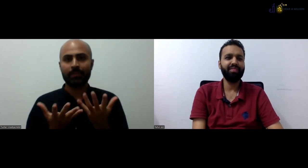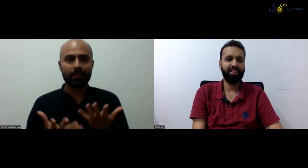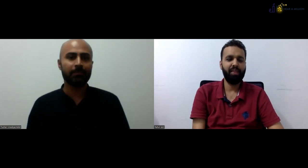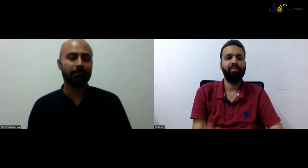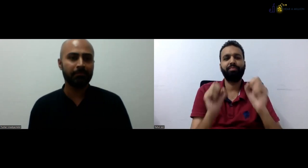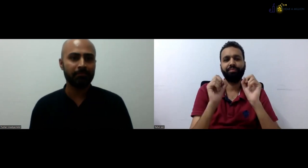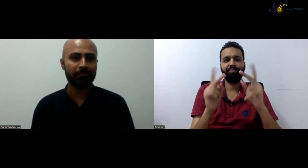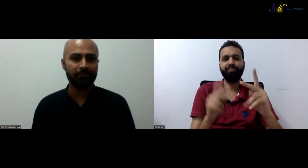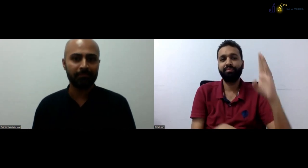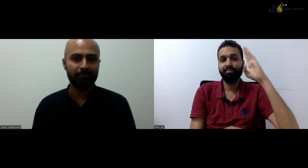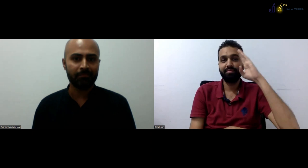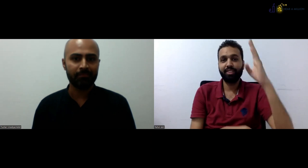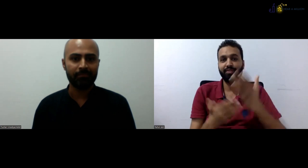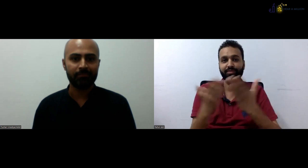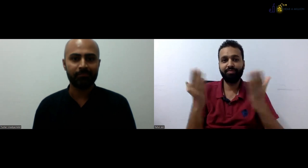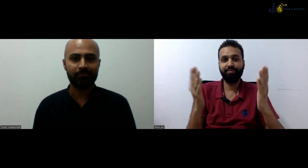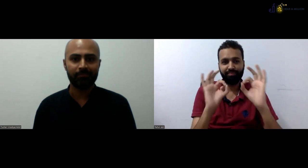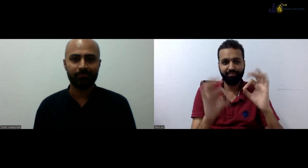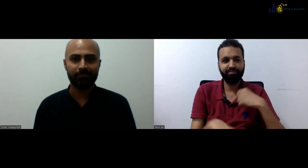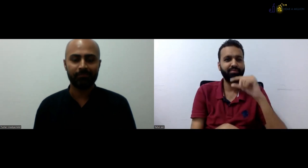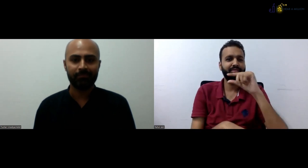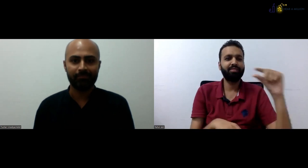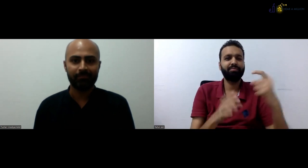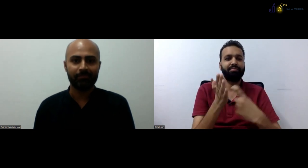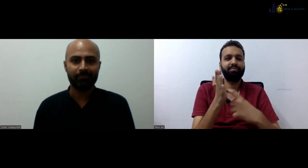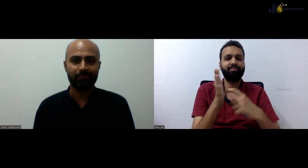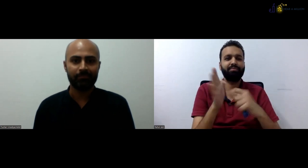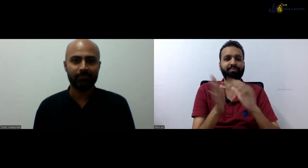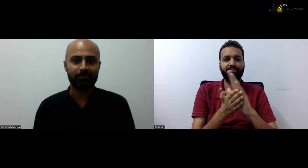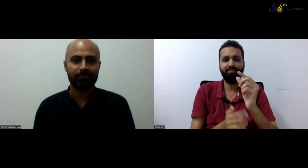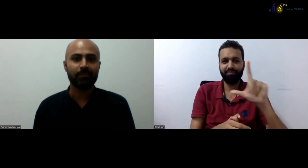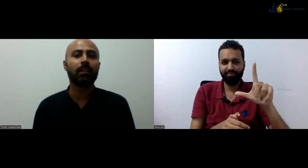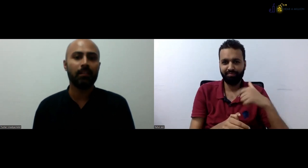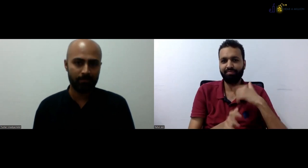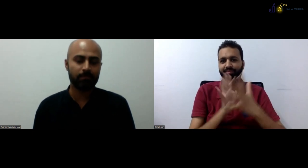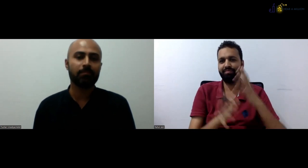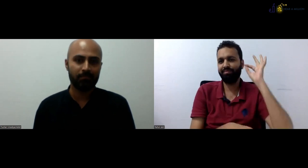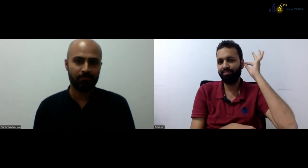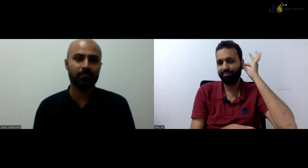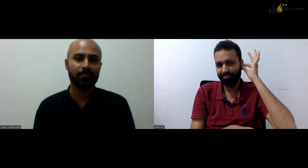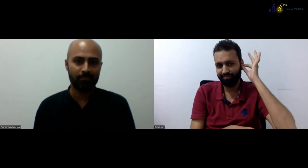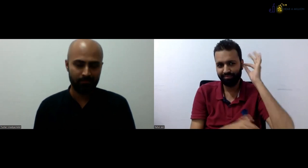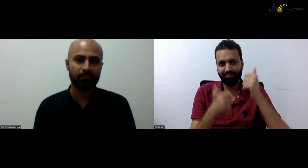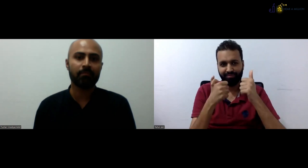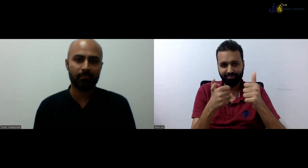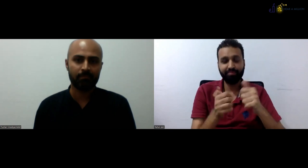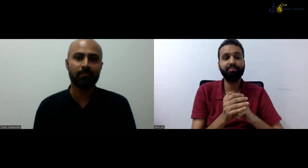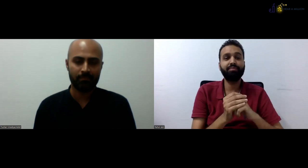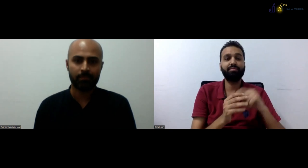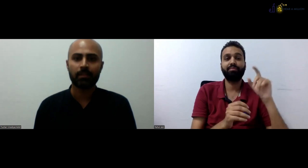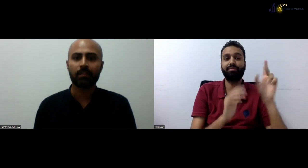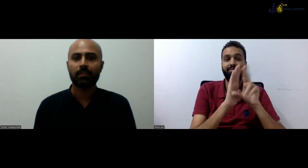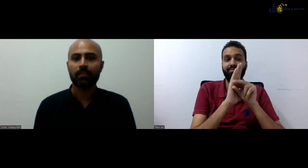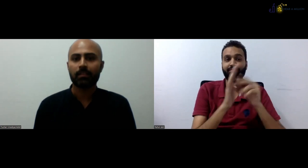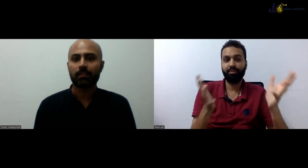about Speaking Hands School? Okay. First of all, hello to everyone here. My name is R-A-H-U-L. This is my sign name.